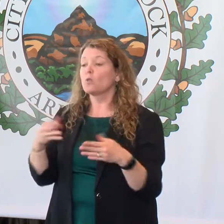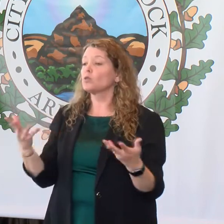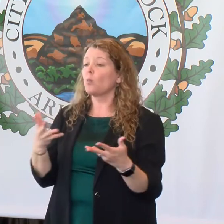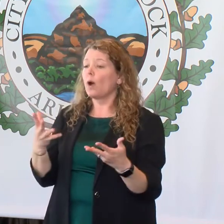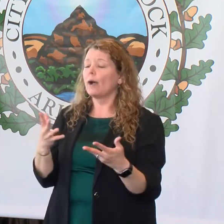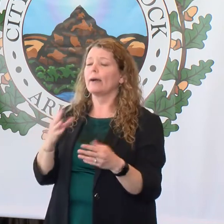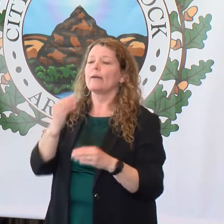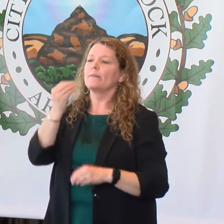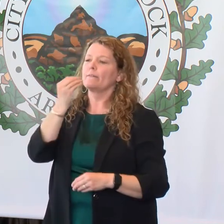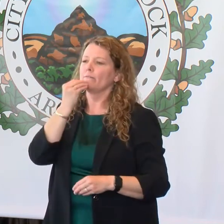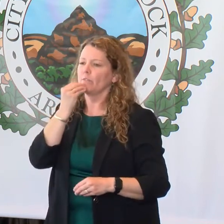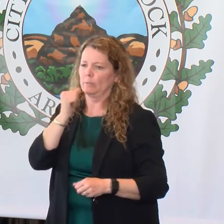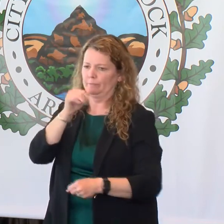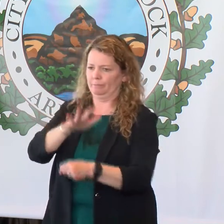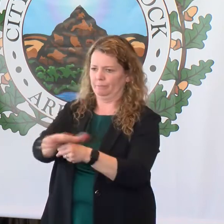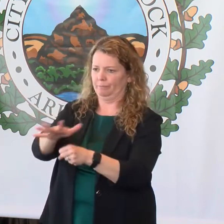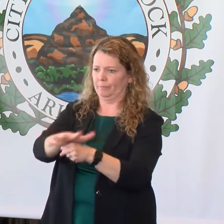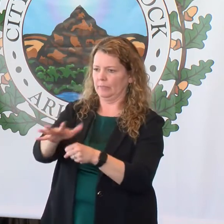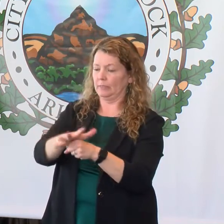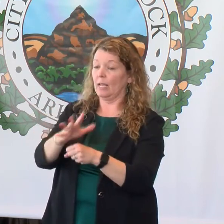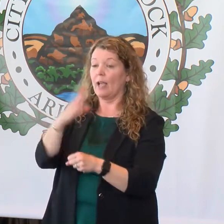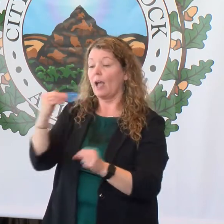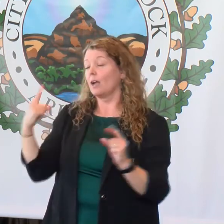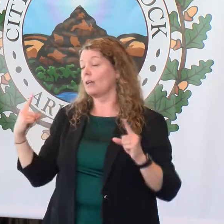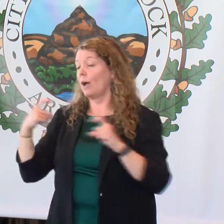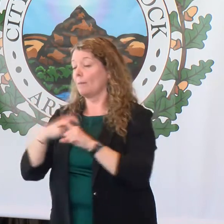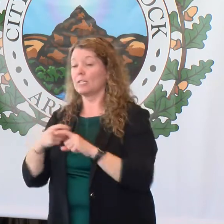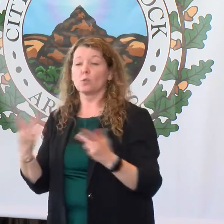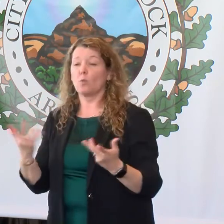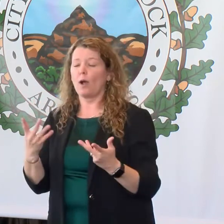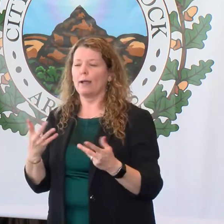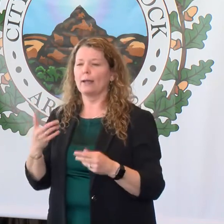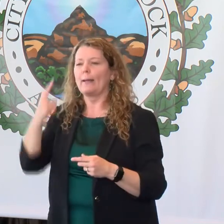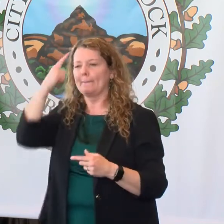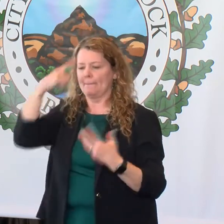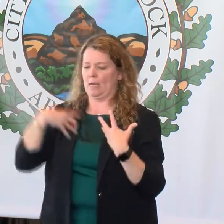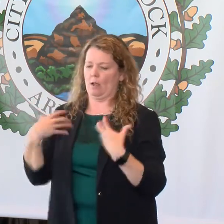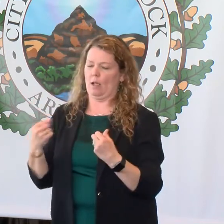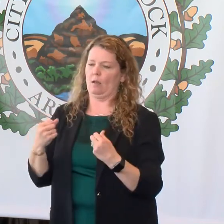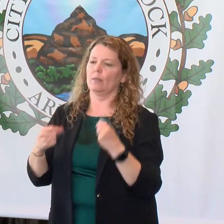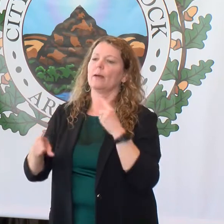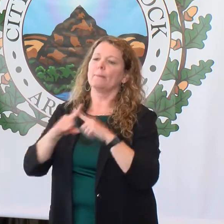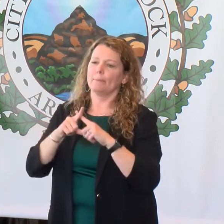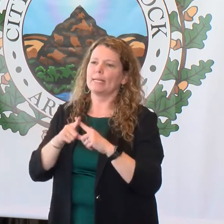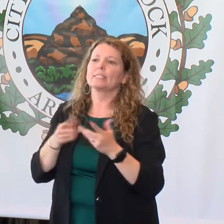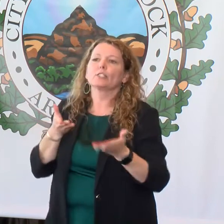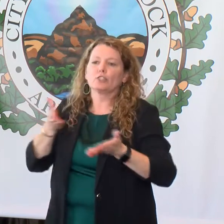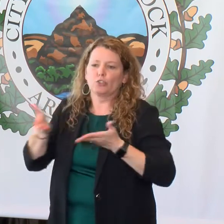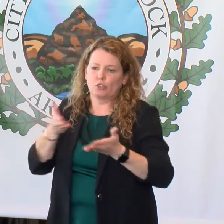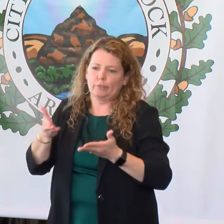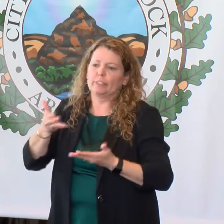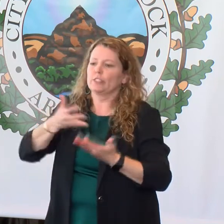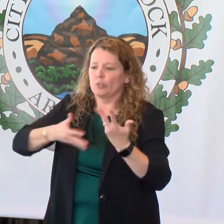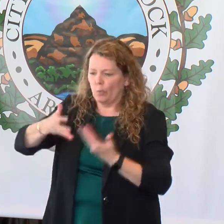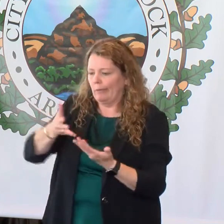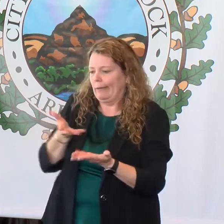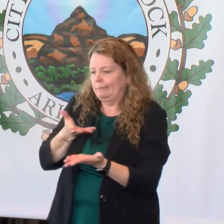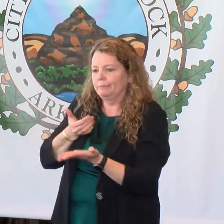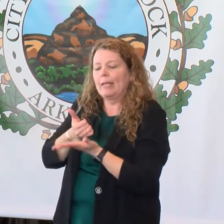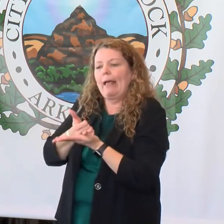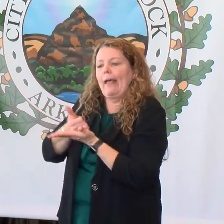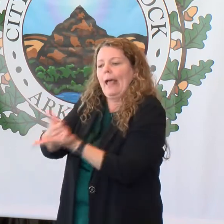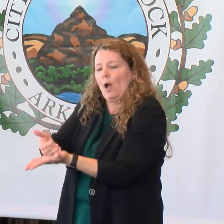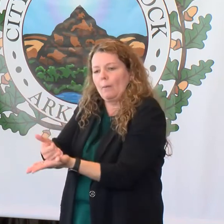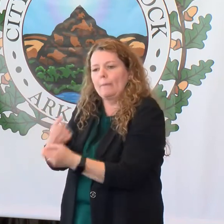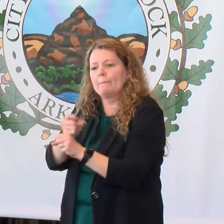addressing food insecurities to as complex as focusing on mental health and social services. And this is moving the needle to